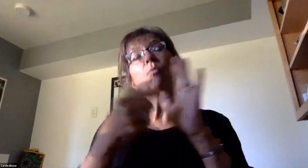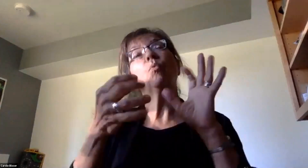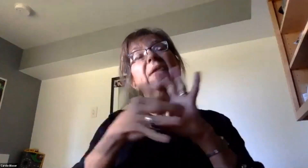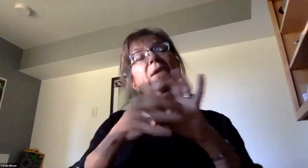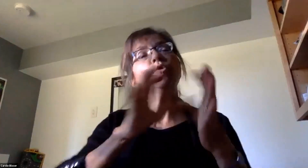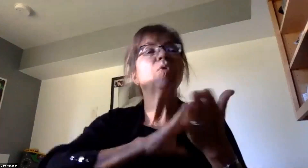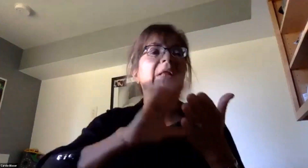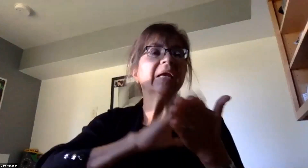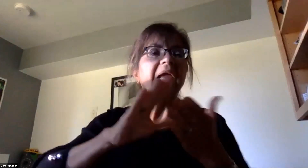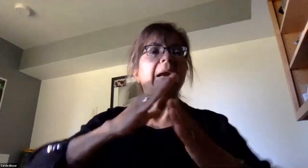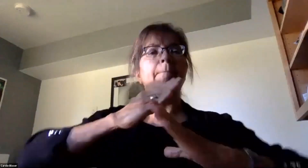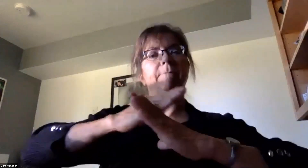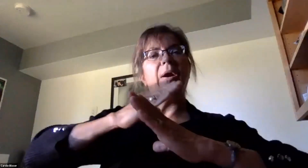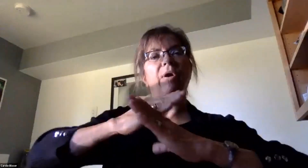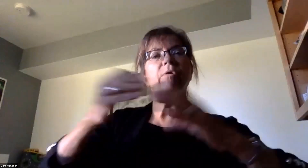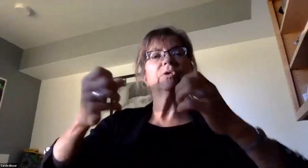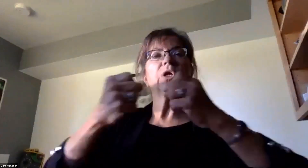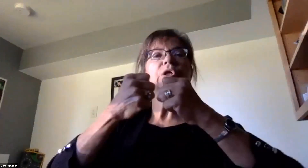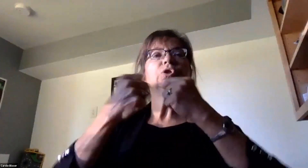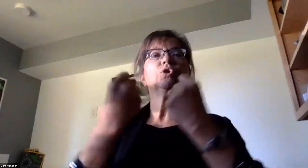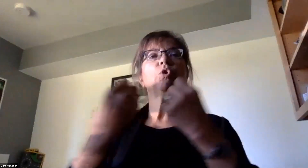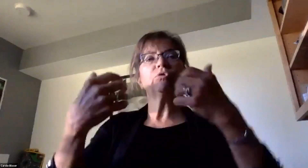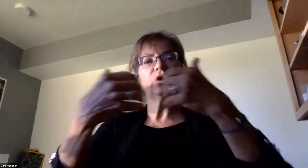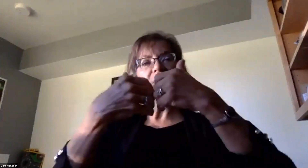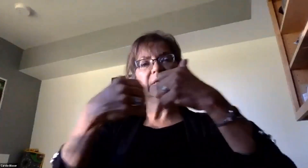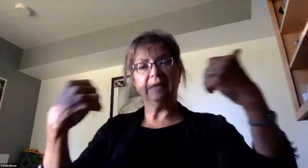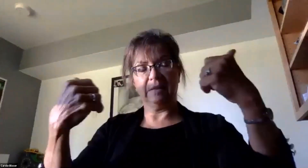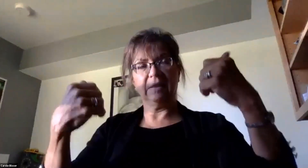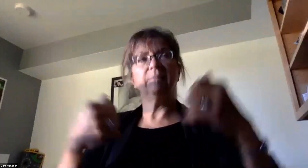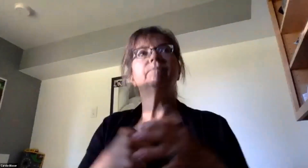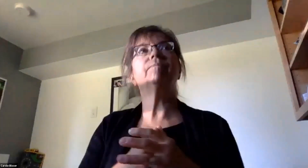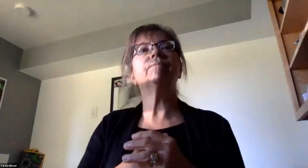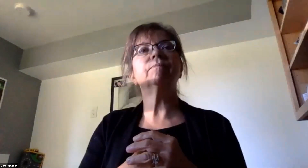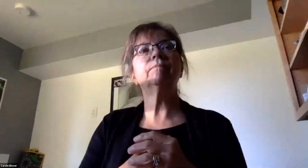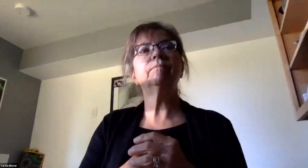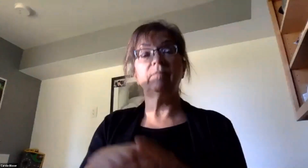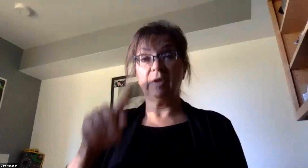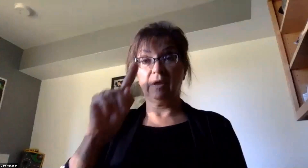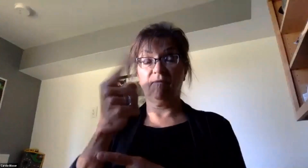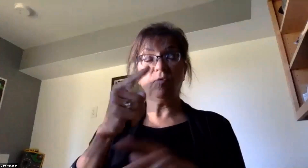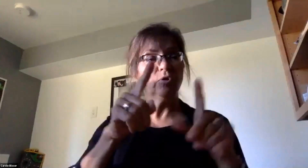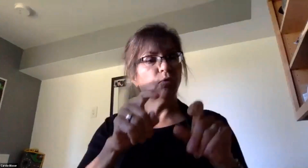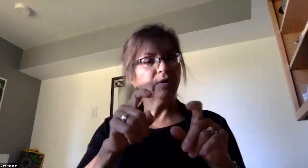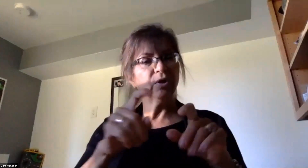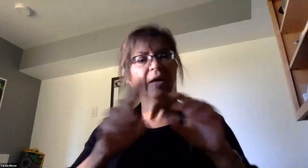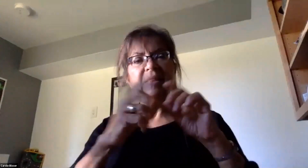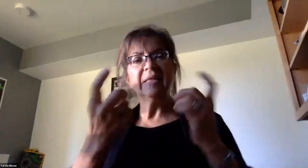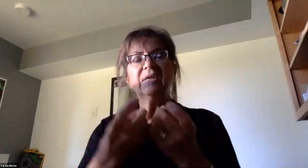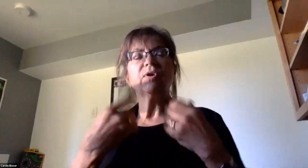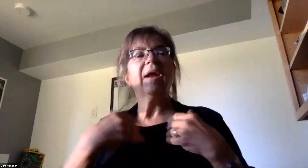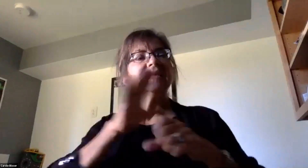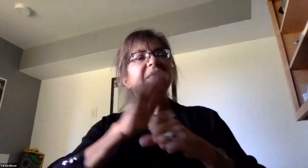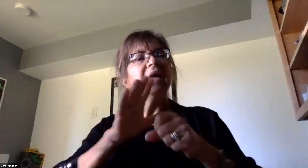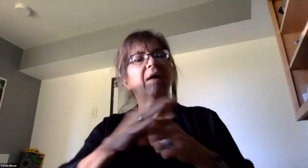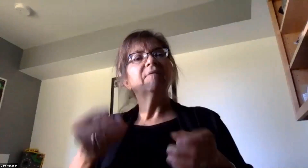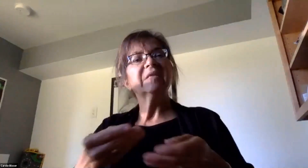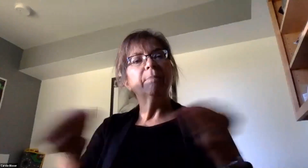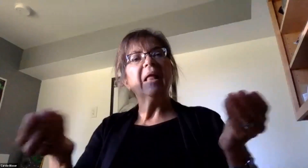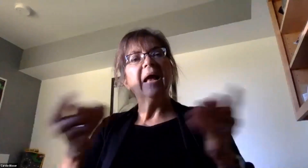about cleaning, barriers, and social distancing, which I'll address first. First question is, does the district have enough supplies on hand to